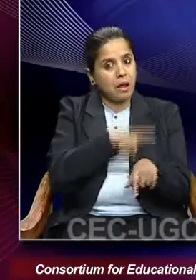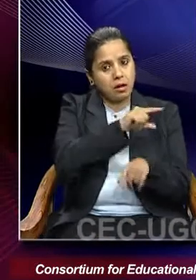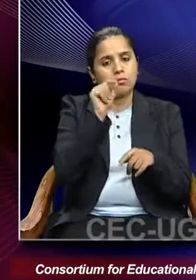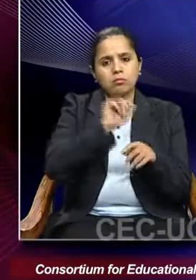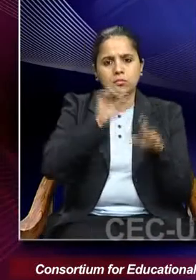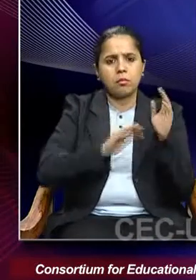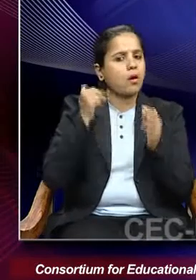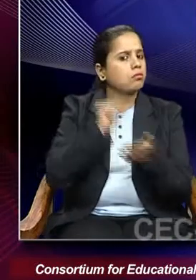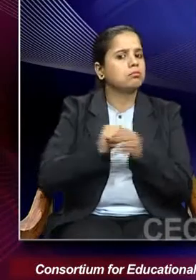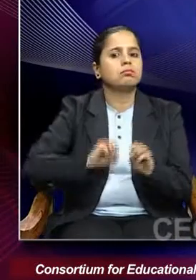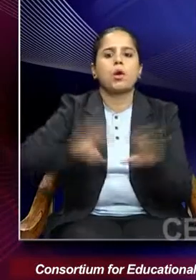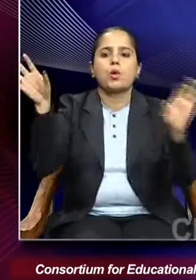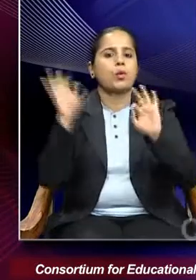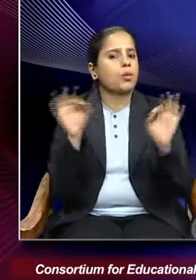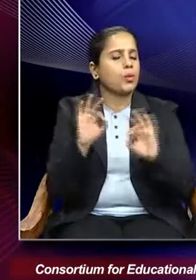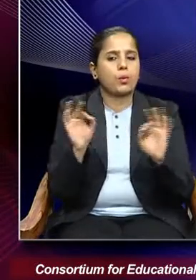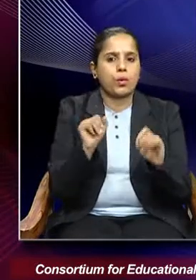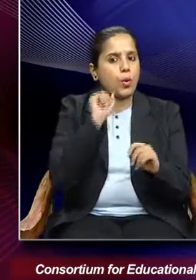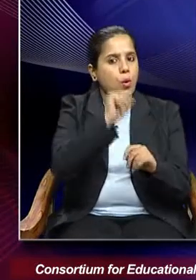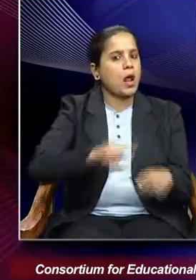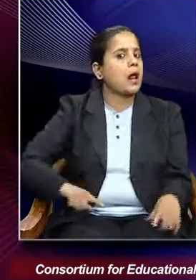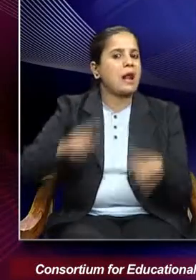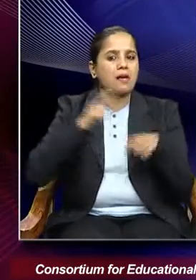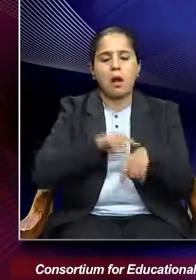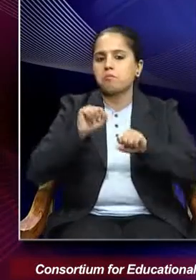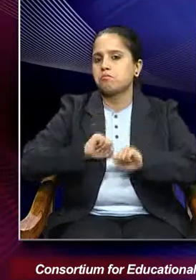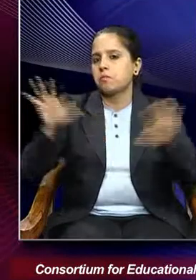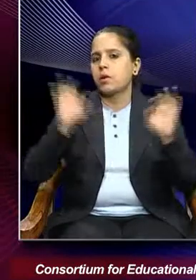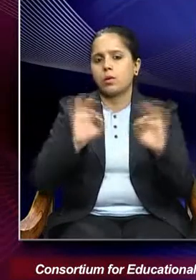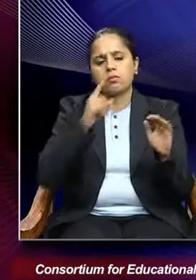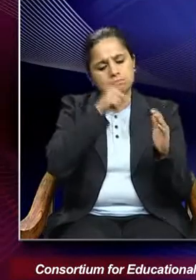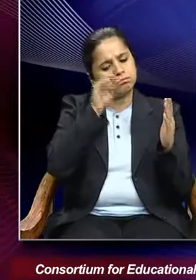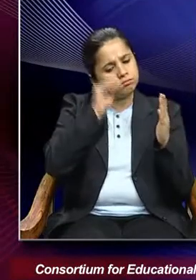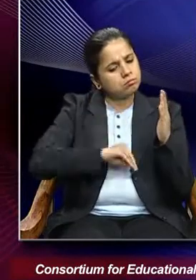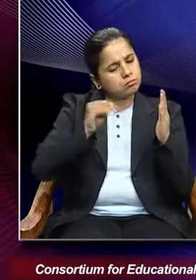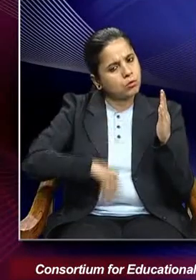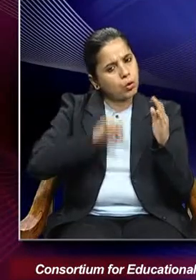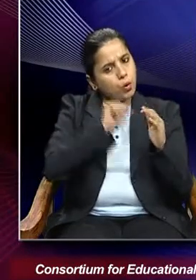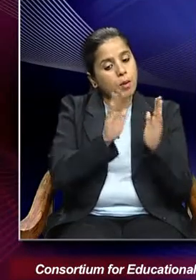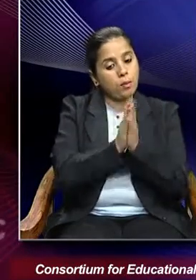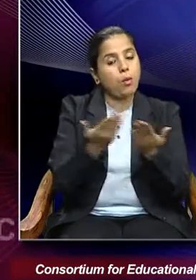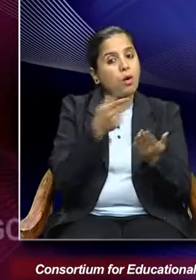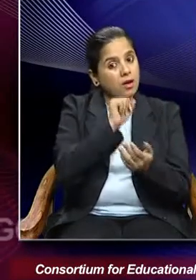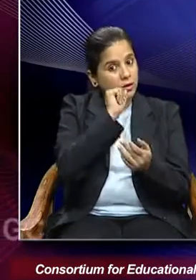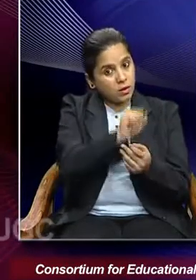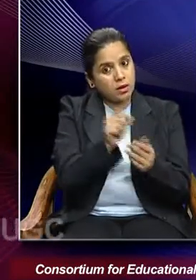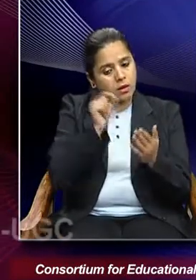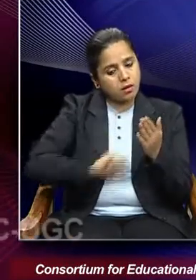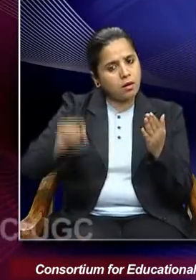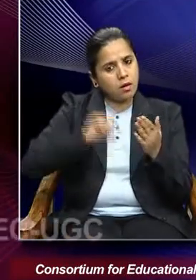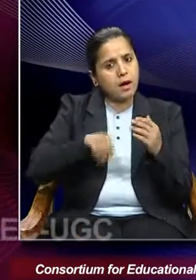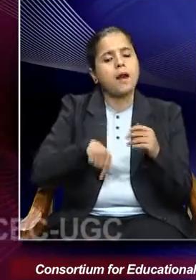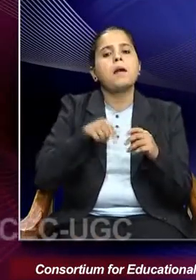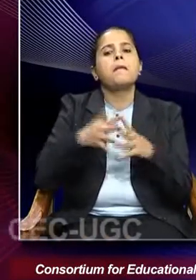unpublished during her lifetime. Haima Bhatti's notebook also written in